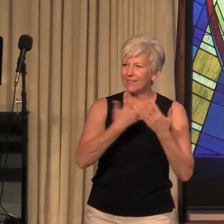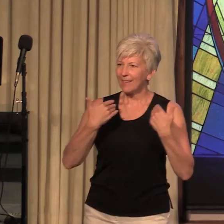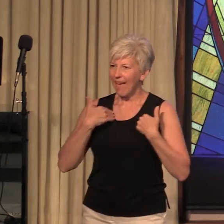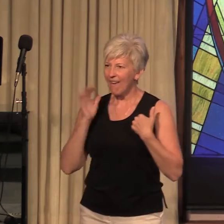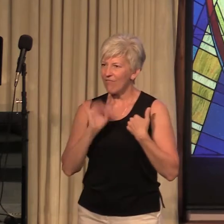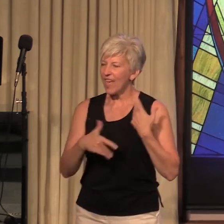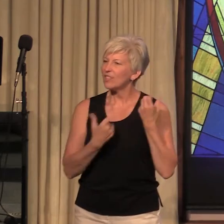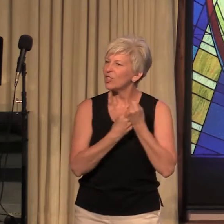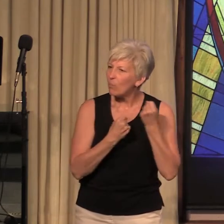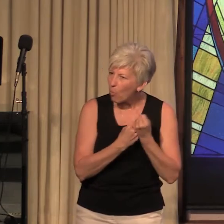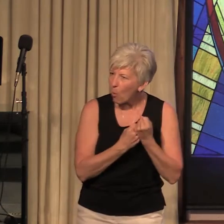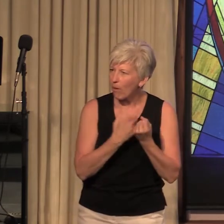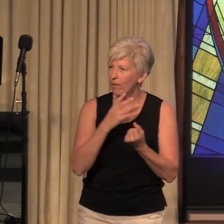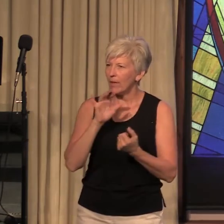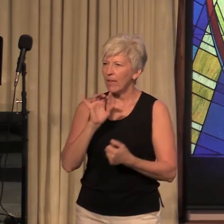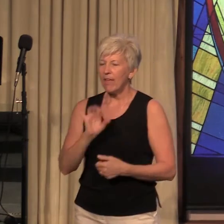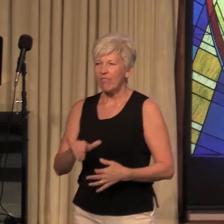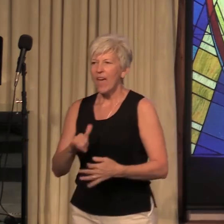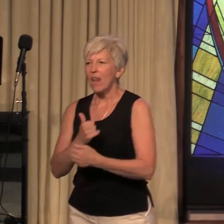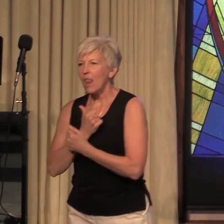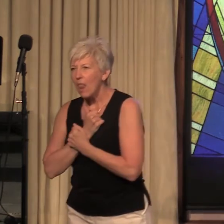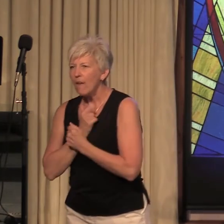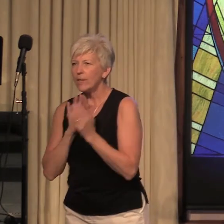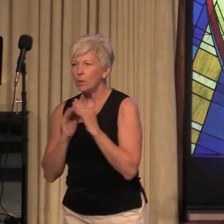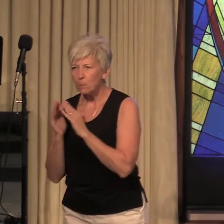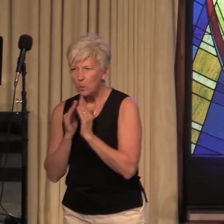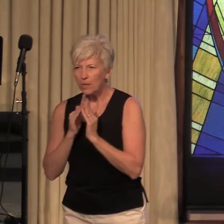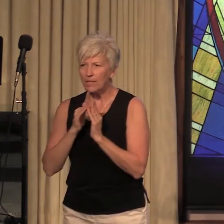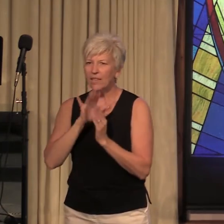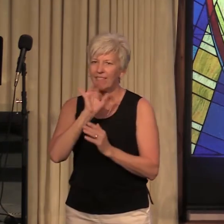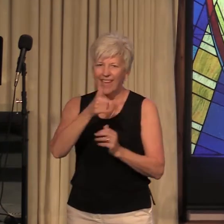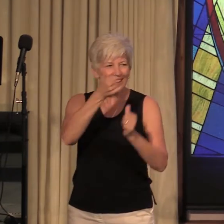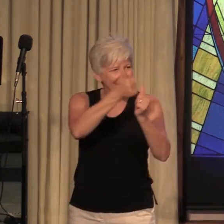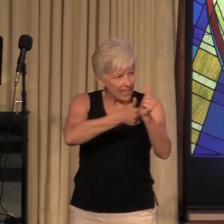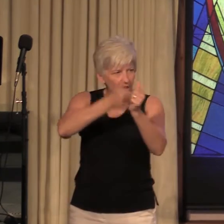loving community that each and every one of us needs